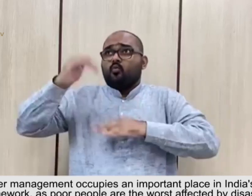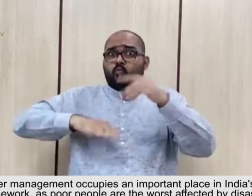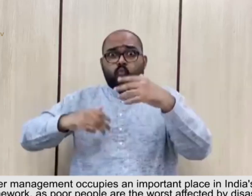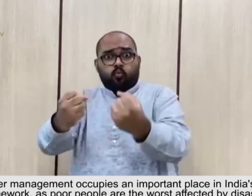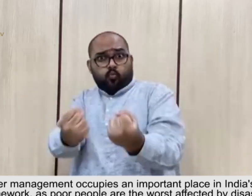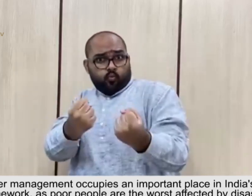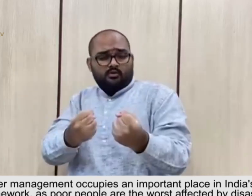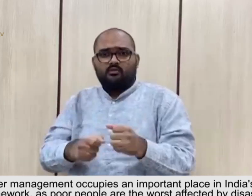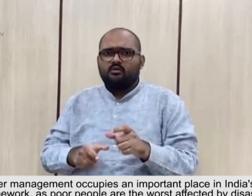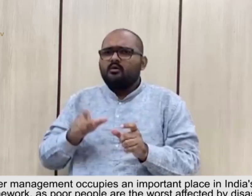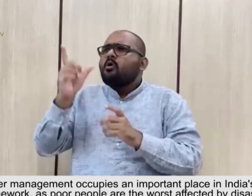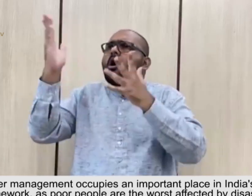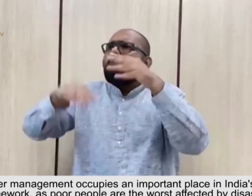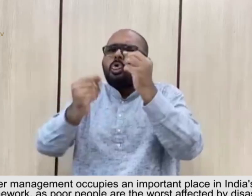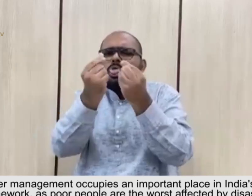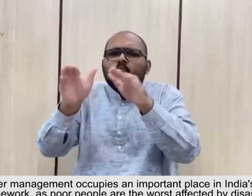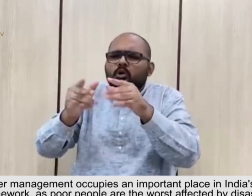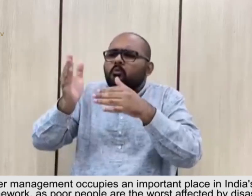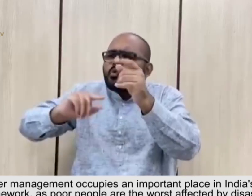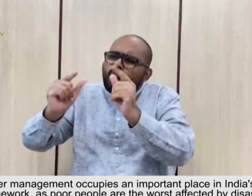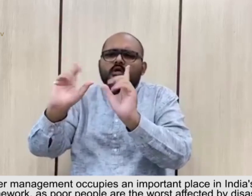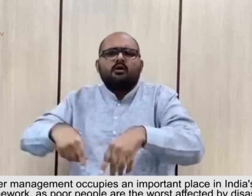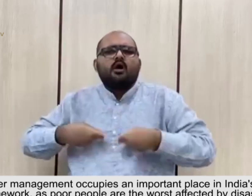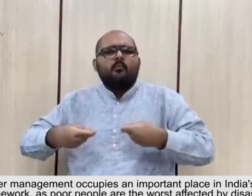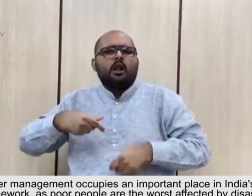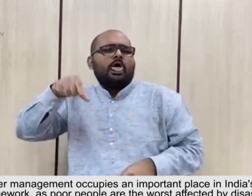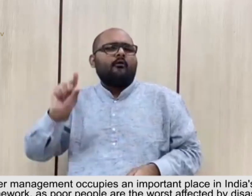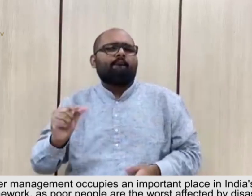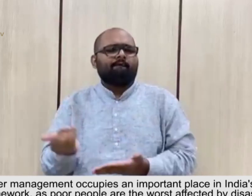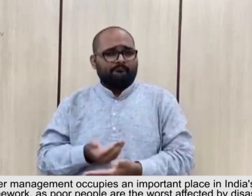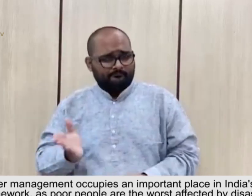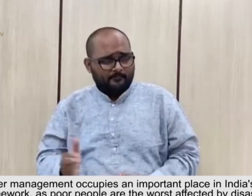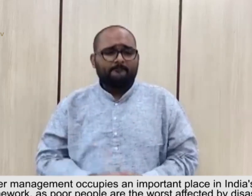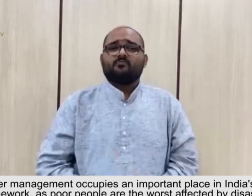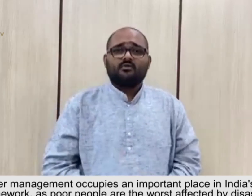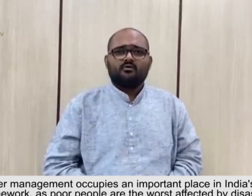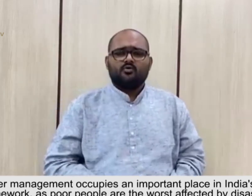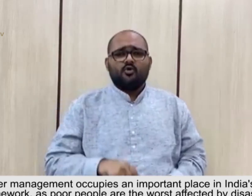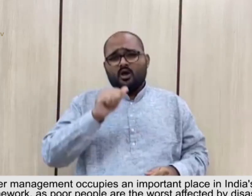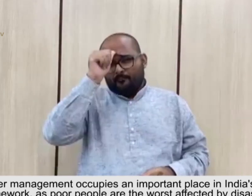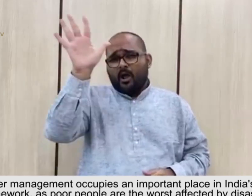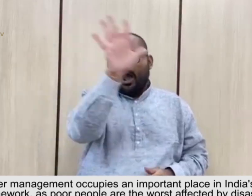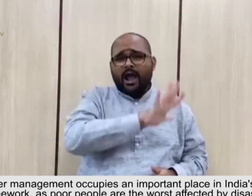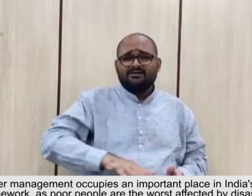in India's policy framework, as poor people are the worst affected by disasters.